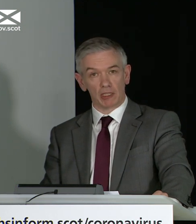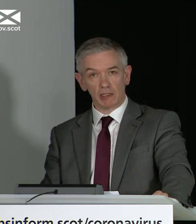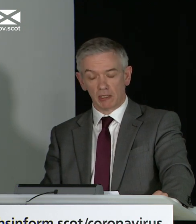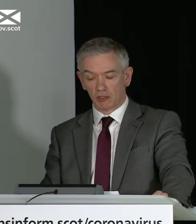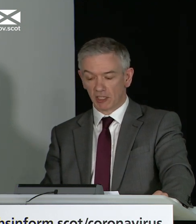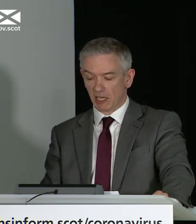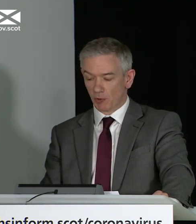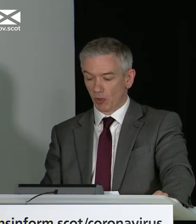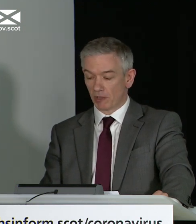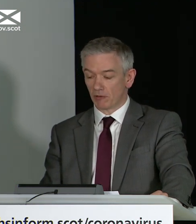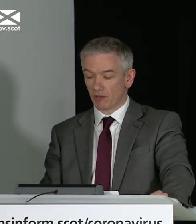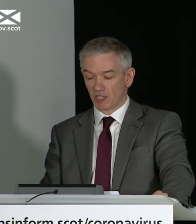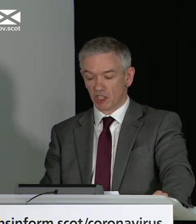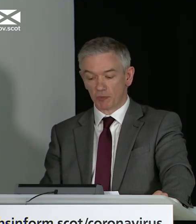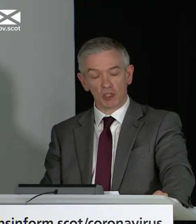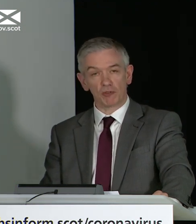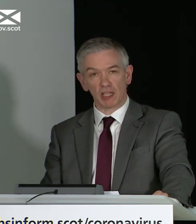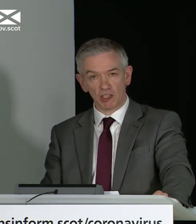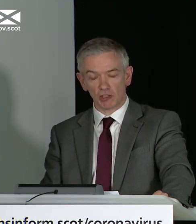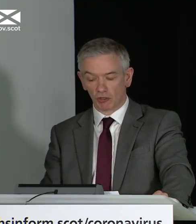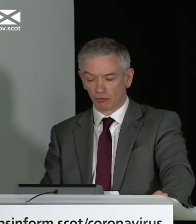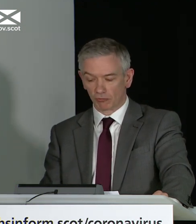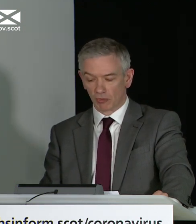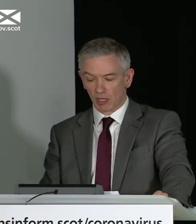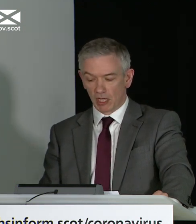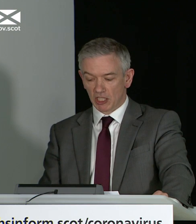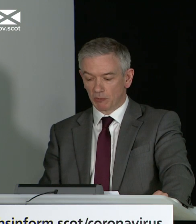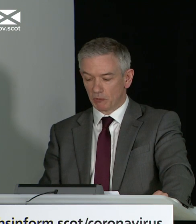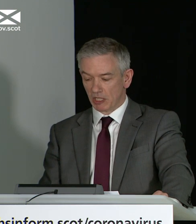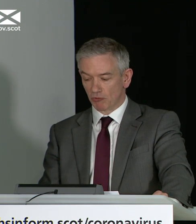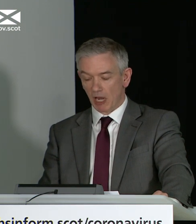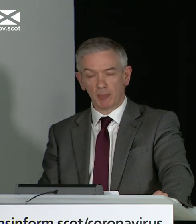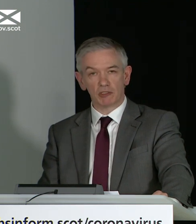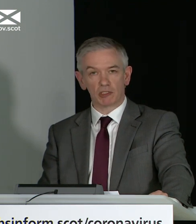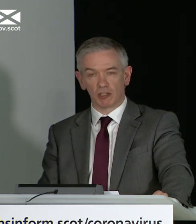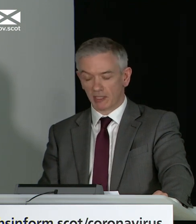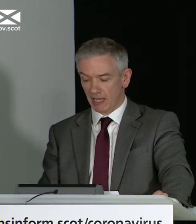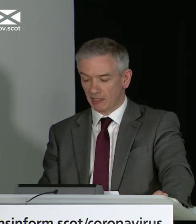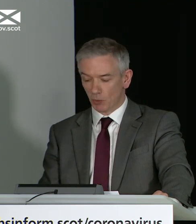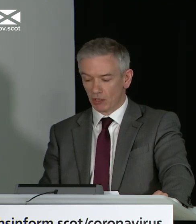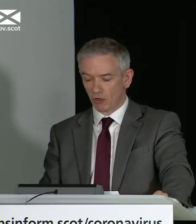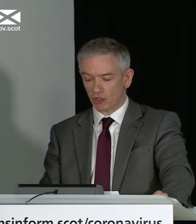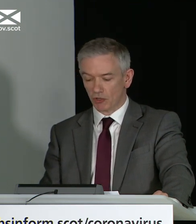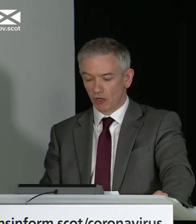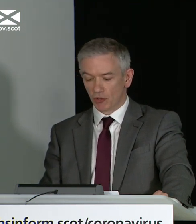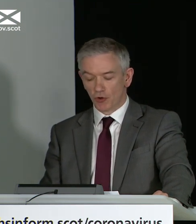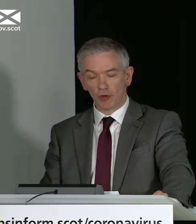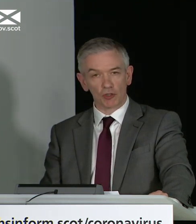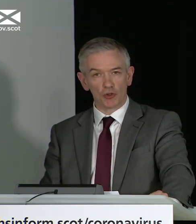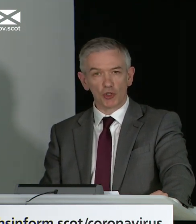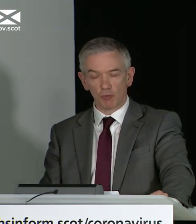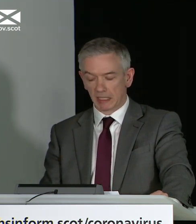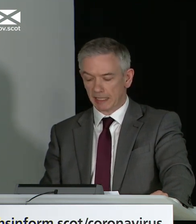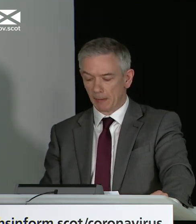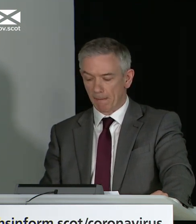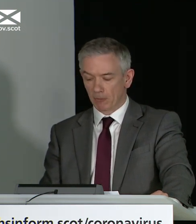quickly to determine whether there is a suspicion of cancer or not. Symptoms like rapid, unintended weight loss, new or